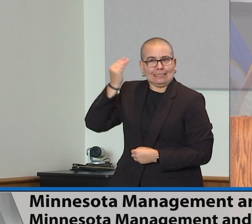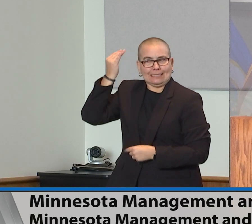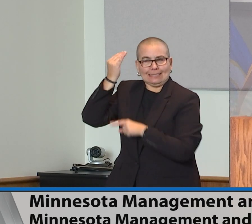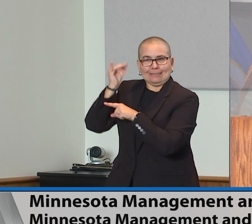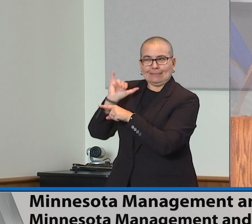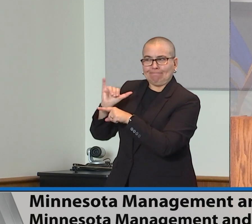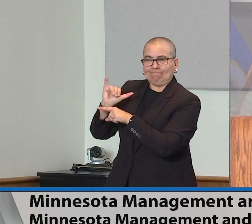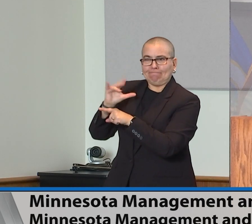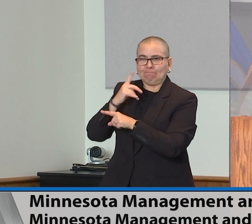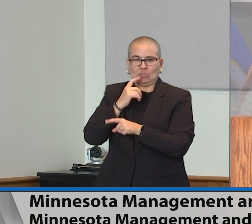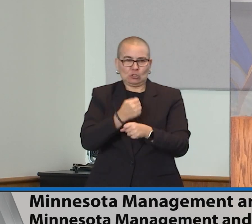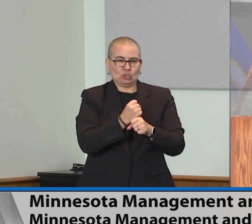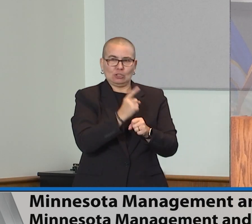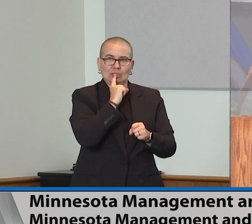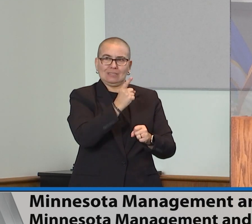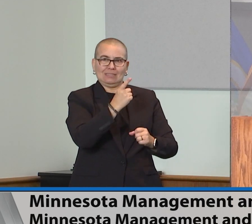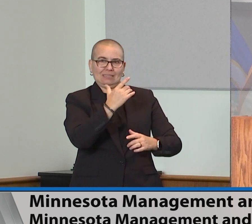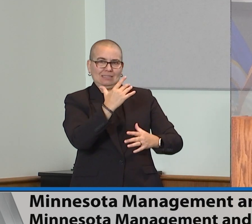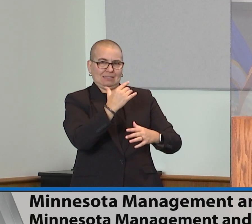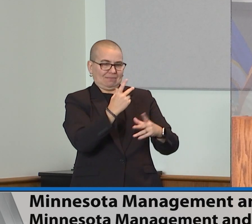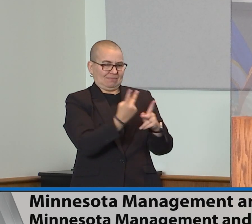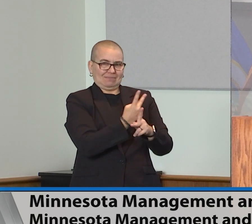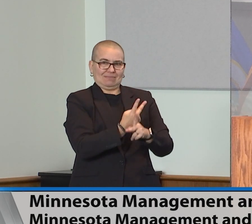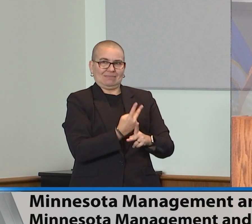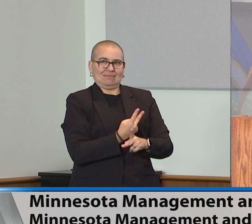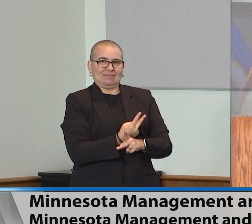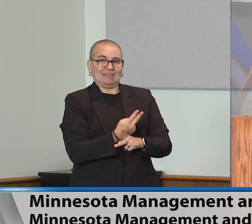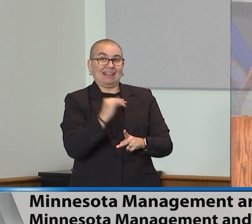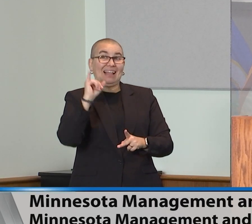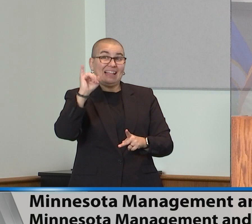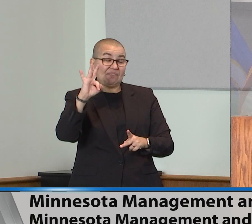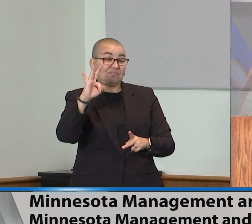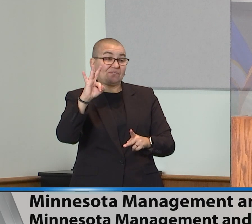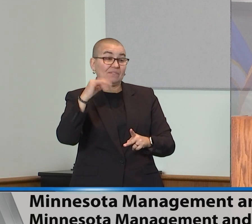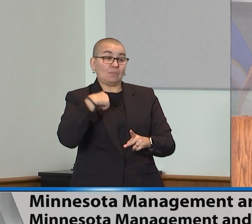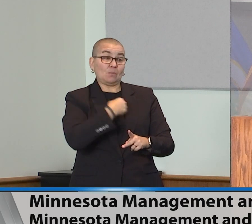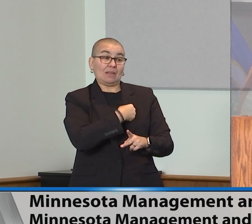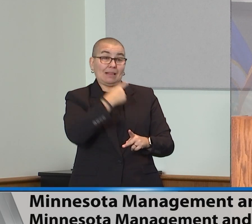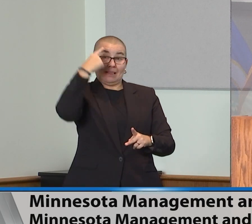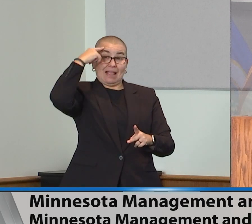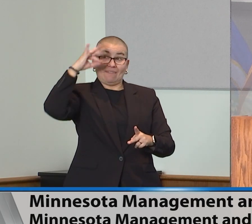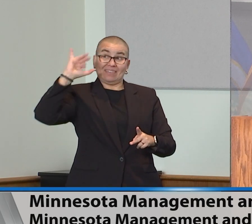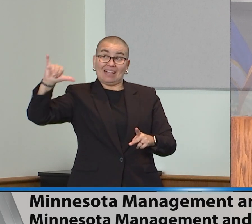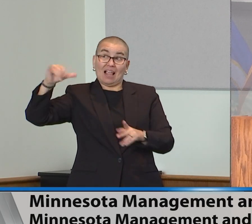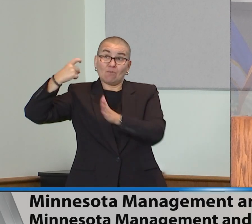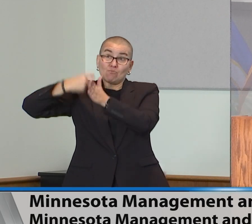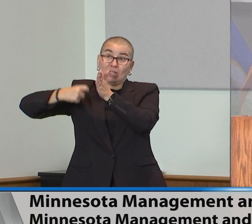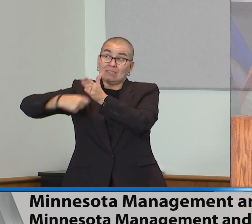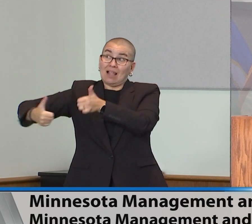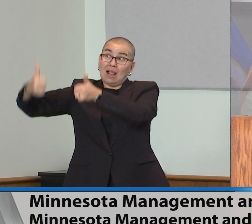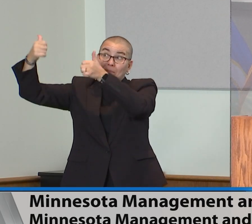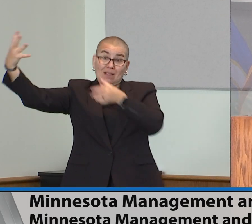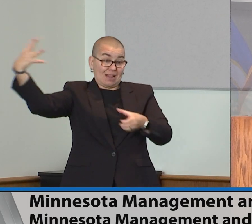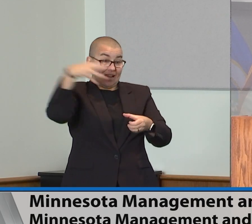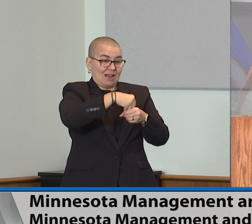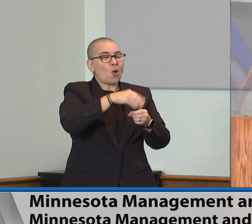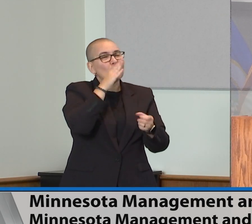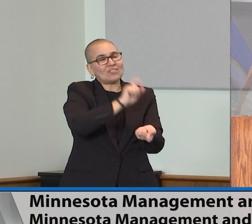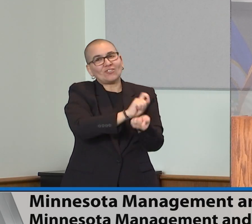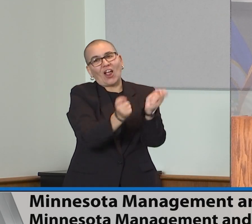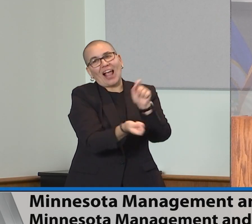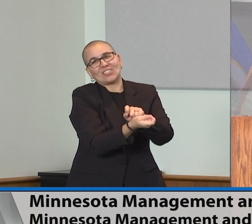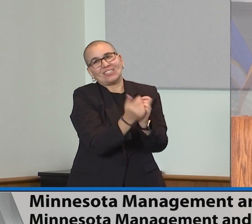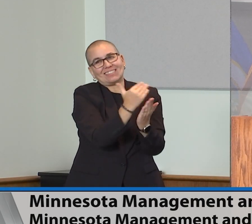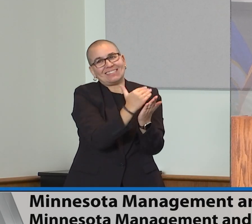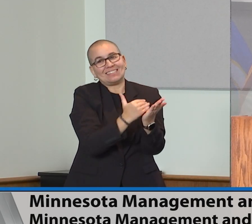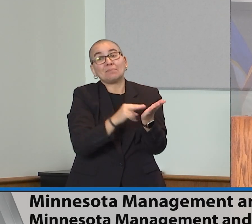any estimated impact of inflation. And by different, I mean smaller. So, before we dive into the